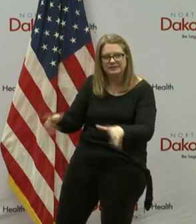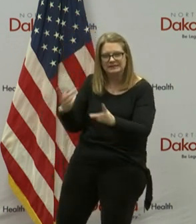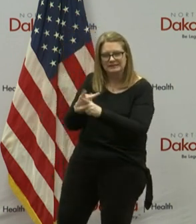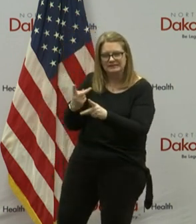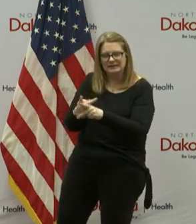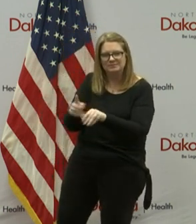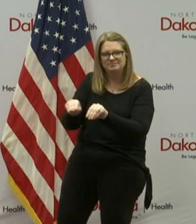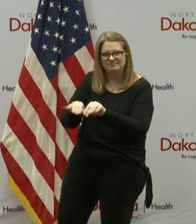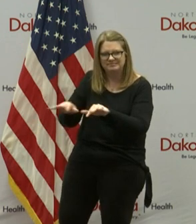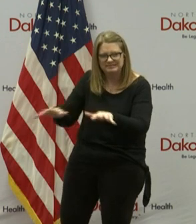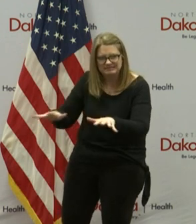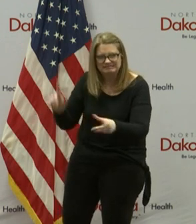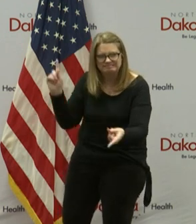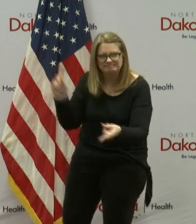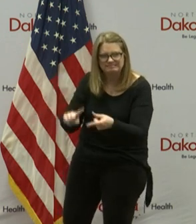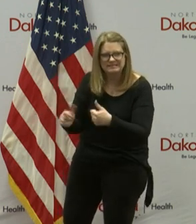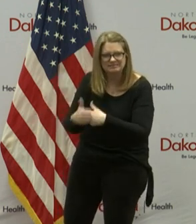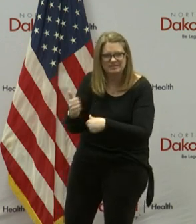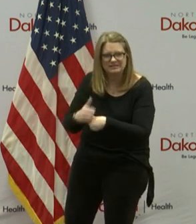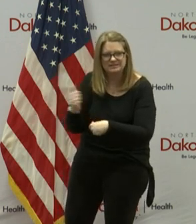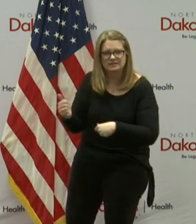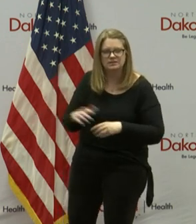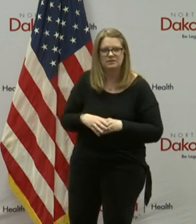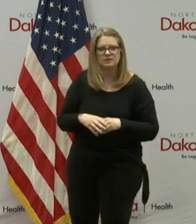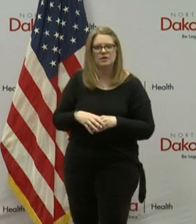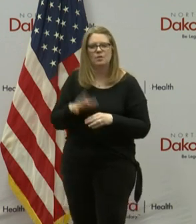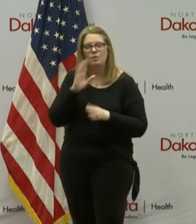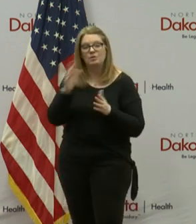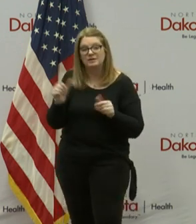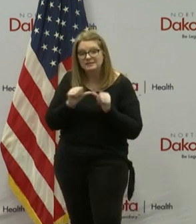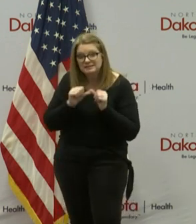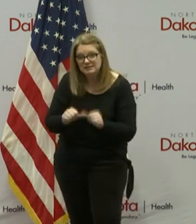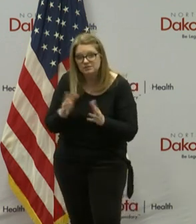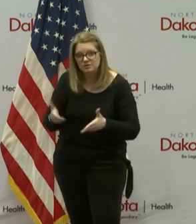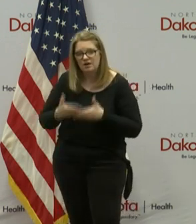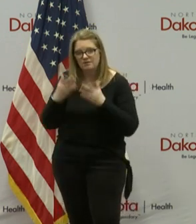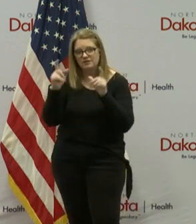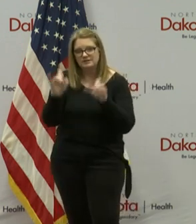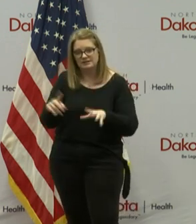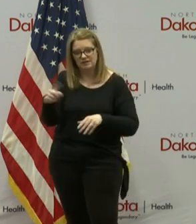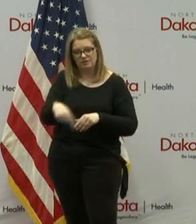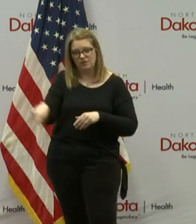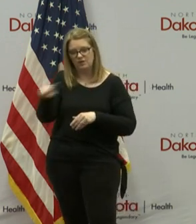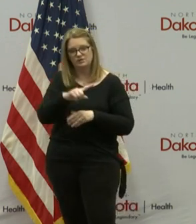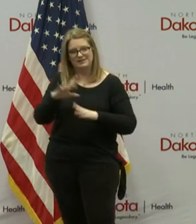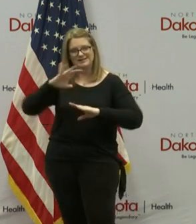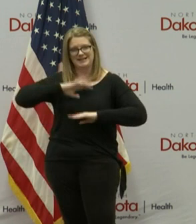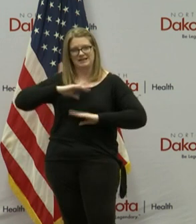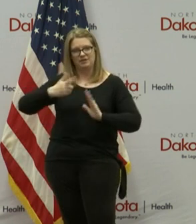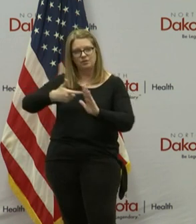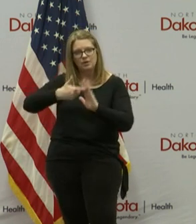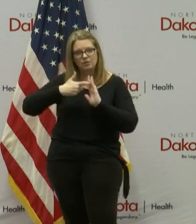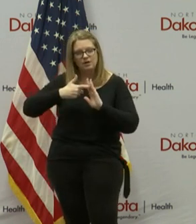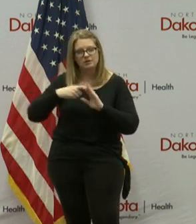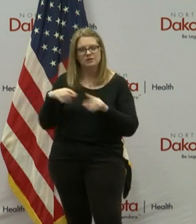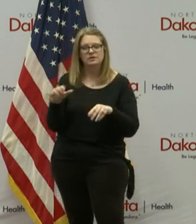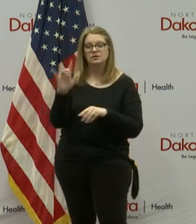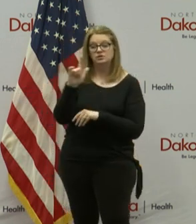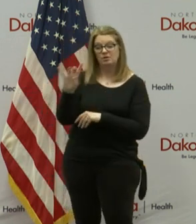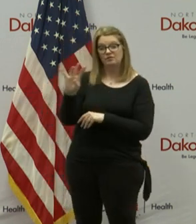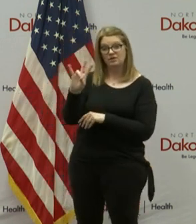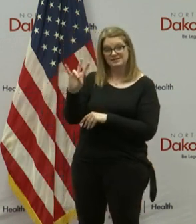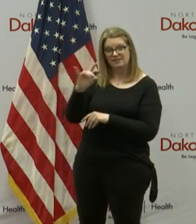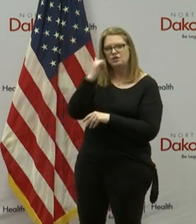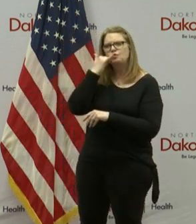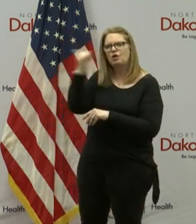Alltrue will continue to offer testing for those who meet state guidelines. Our screening hotline remains open 24-7.